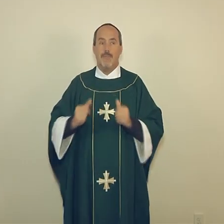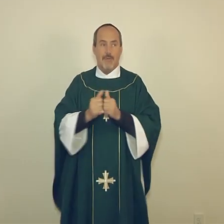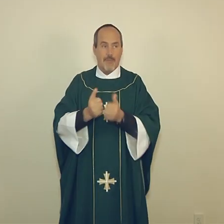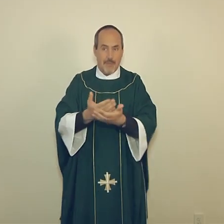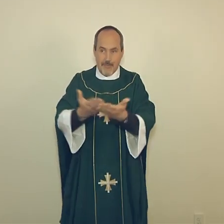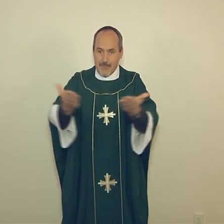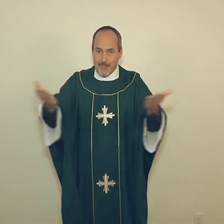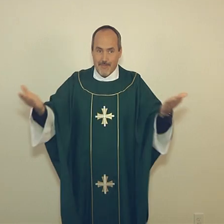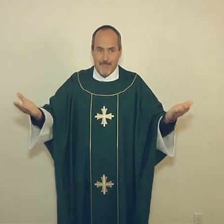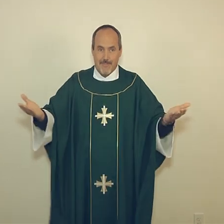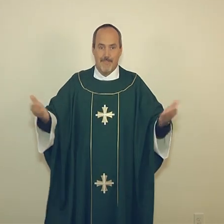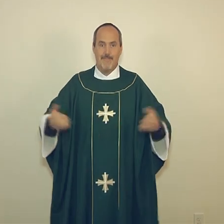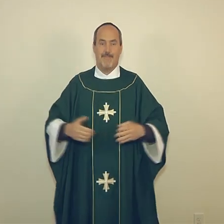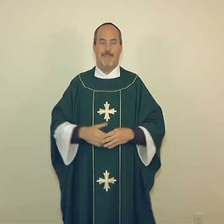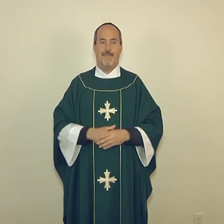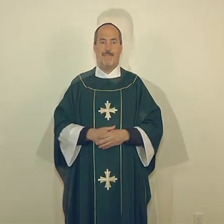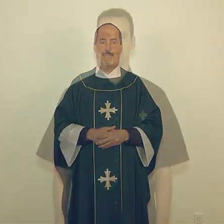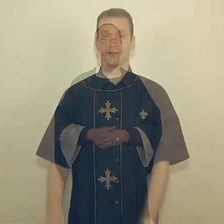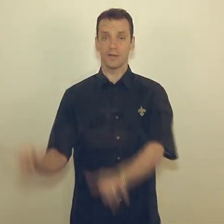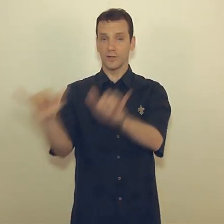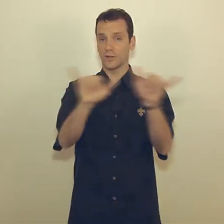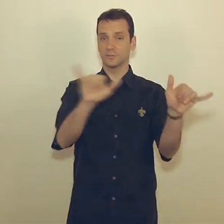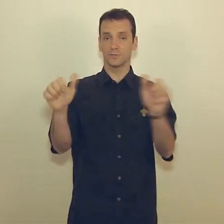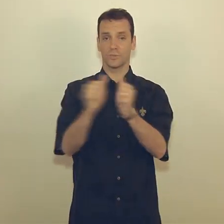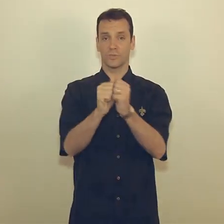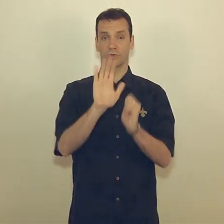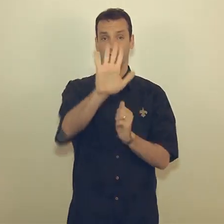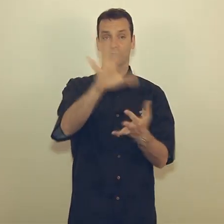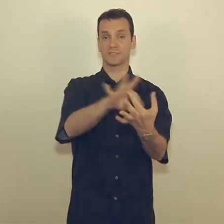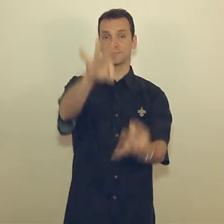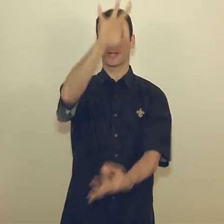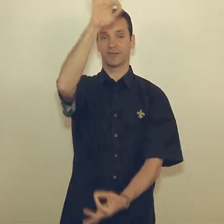The Lord be with you. And with your spirit.